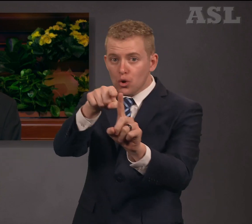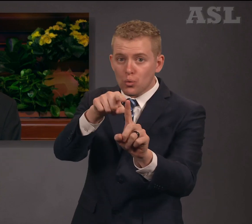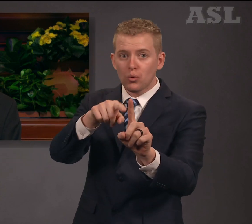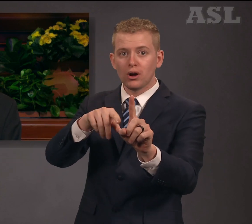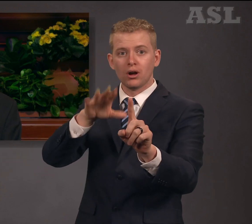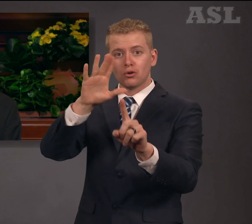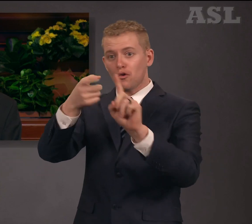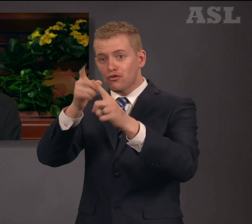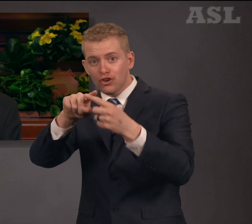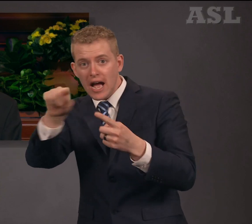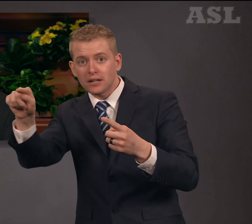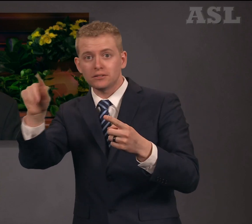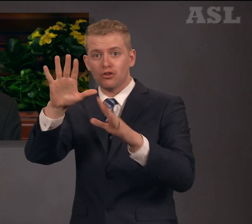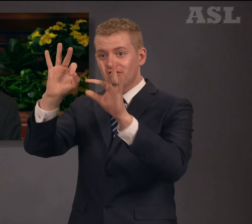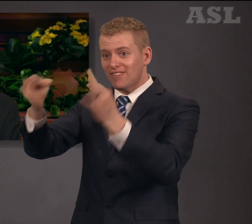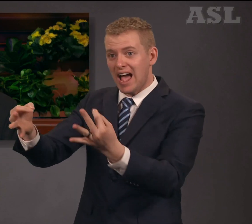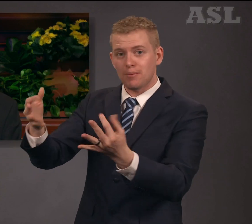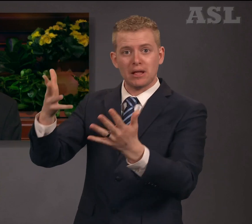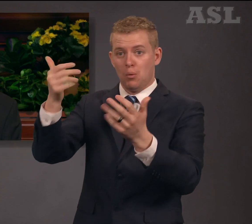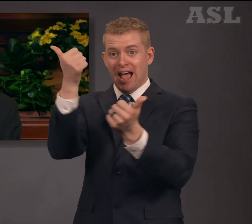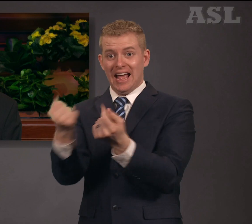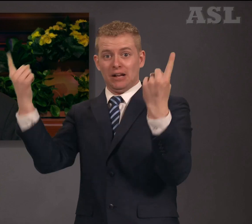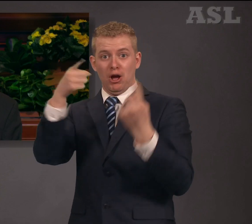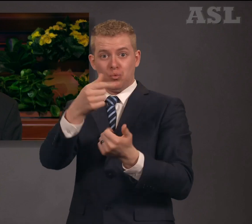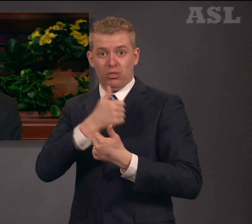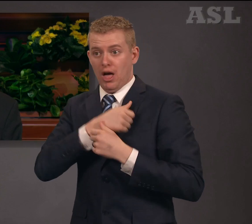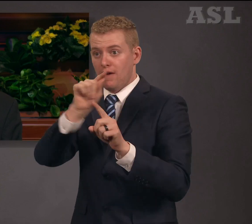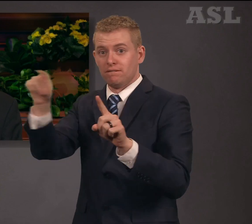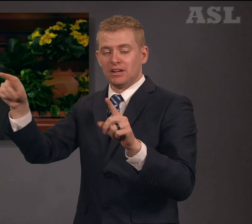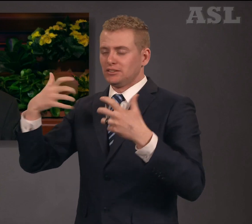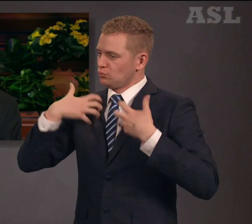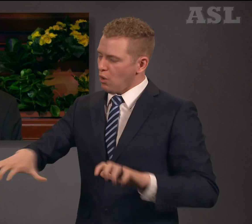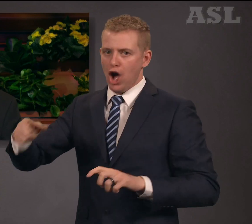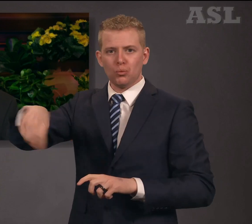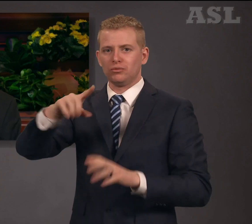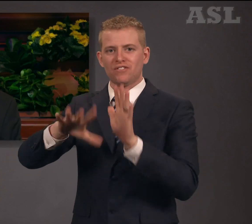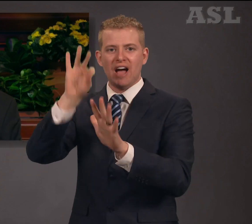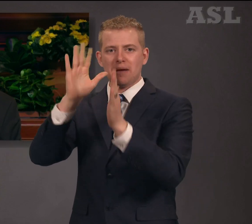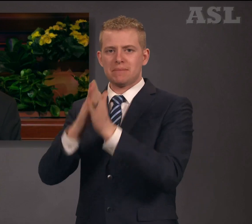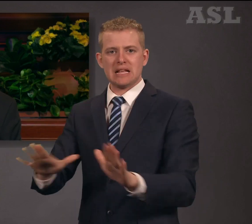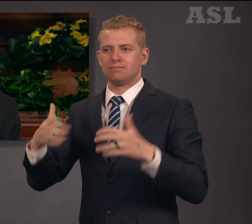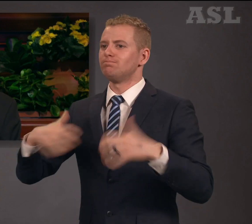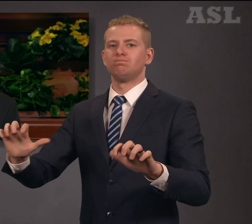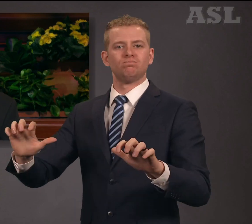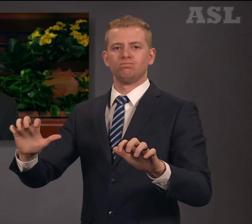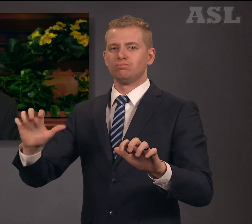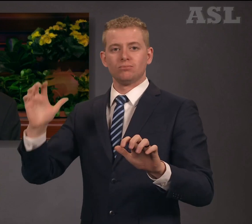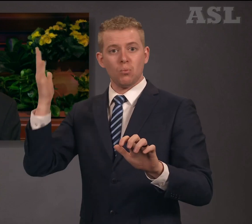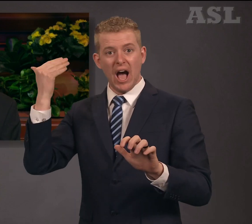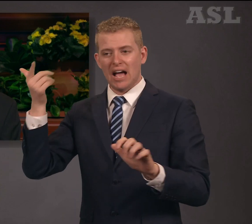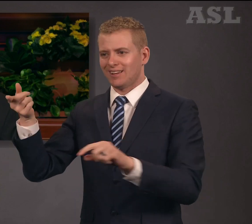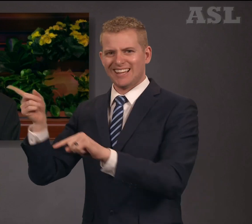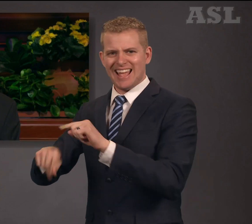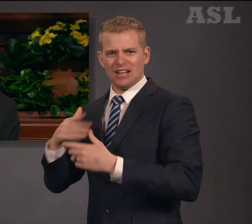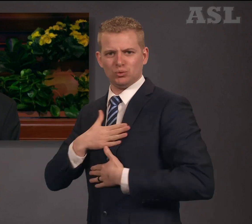find peace. He cannot enjoy it. He works to prevent you from even wanting